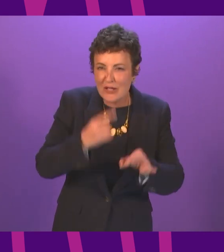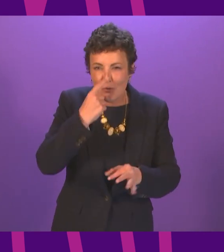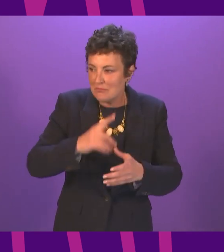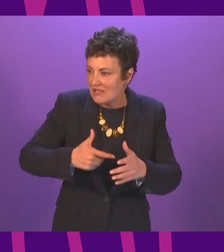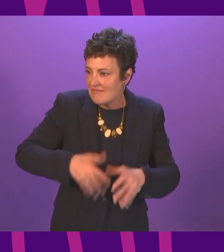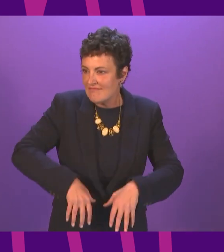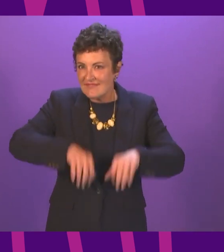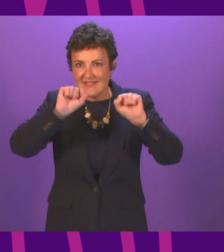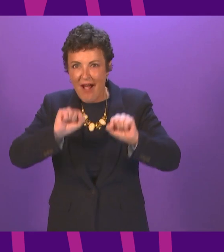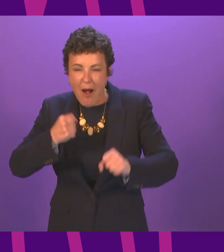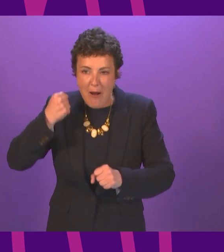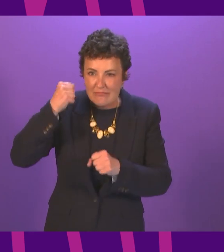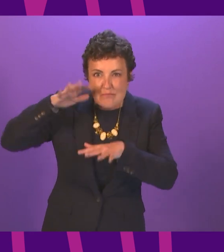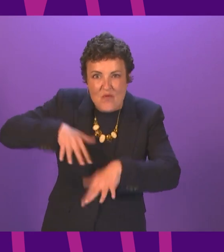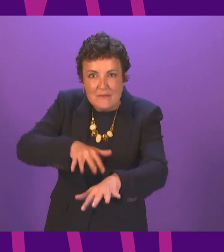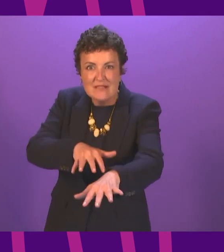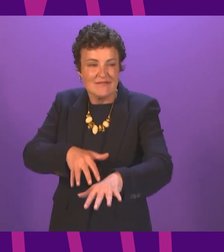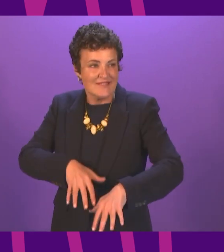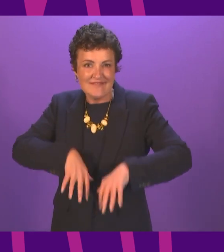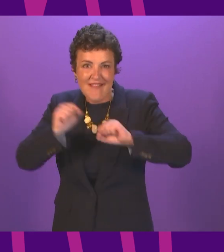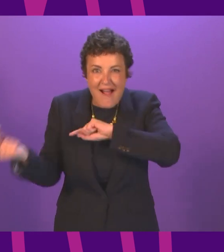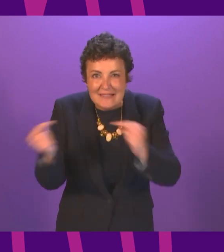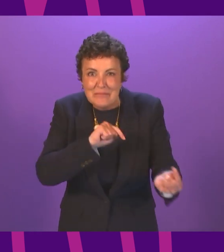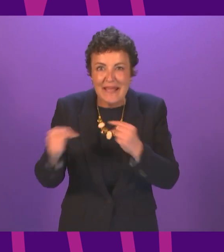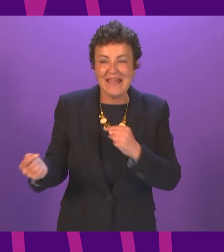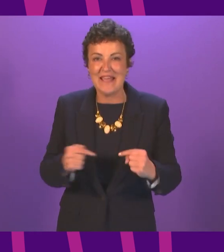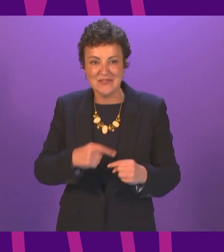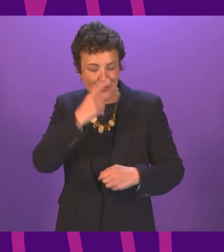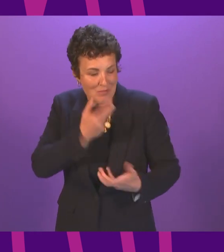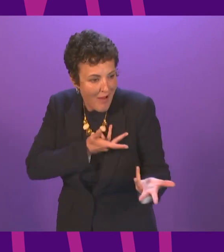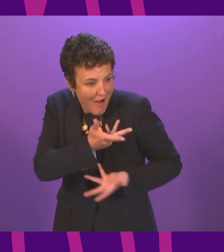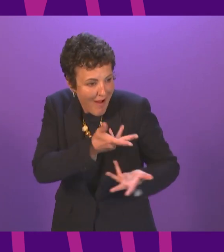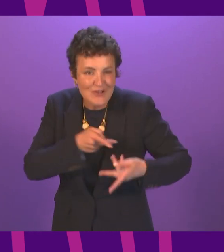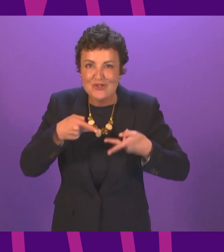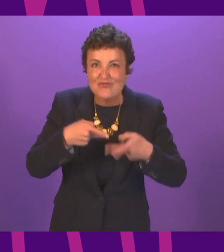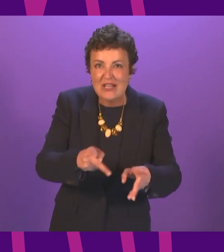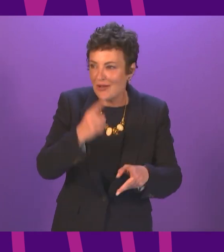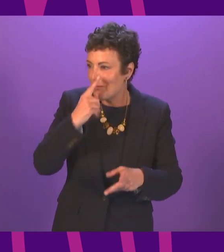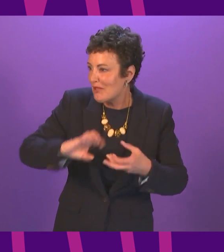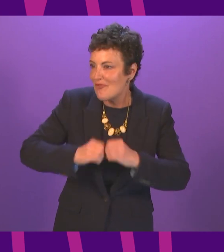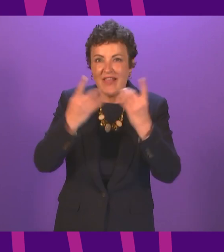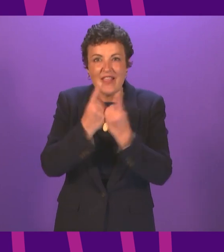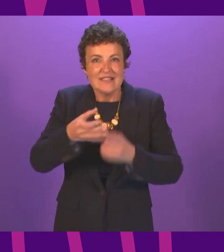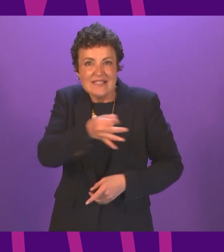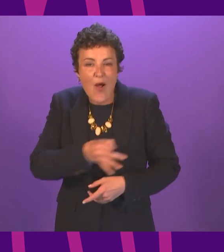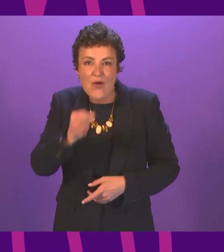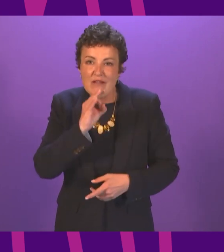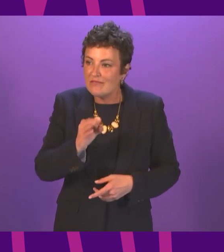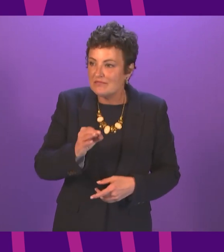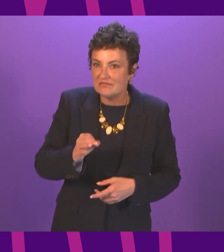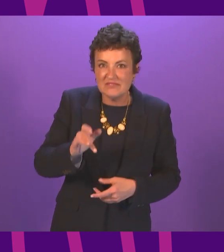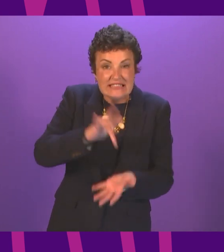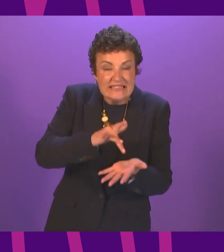and winning debates creating common purpose in a workplace in a street in a town in a city in a country